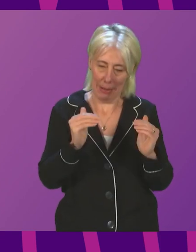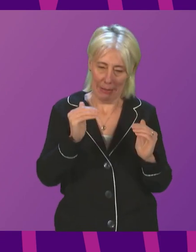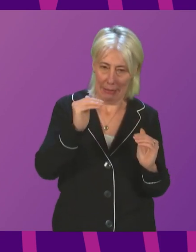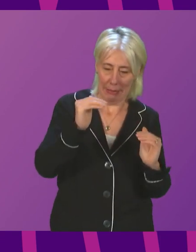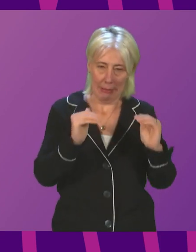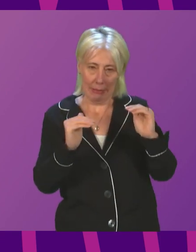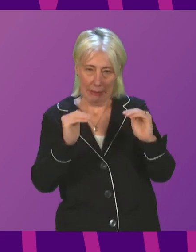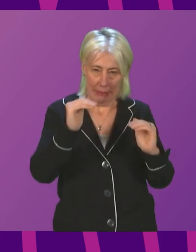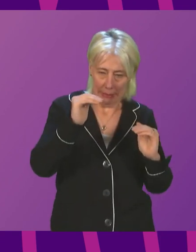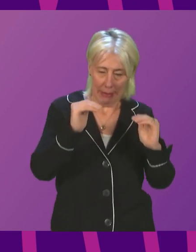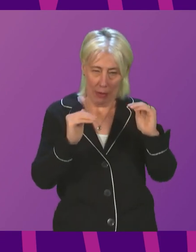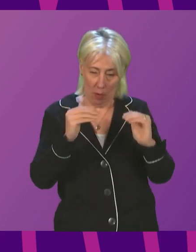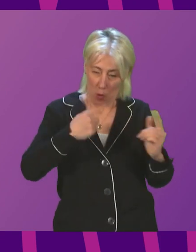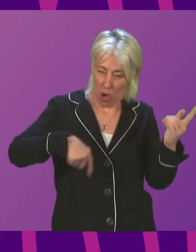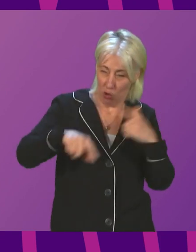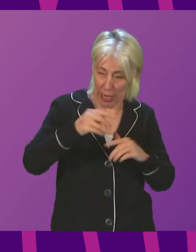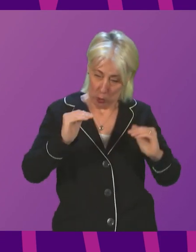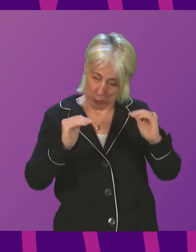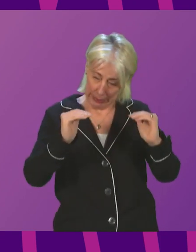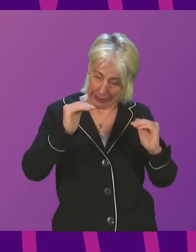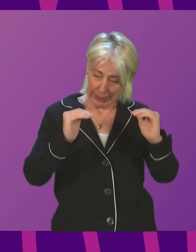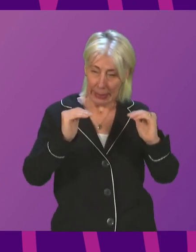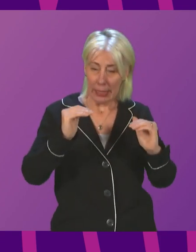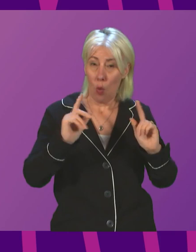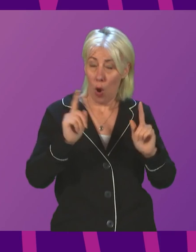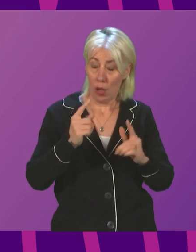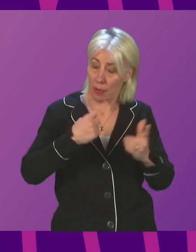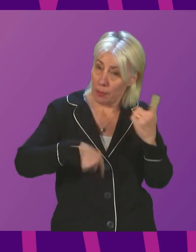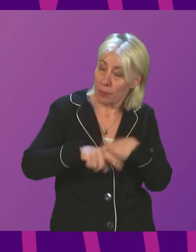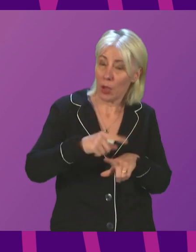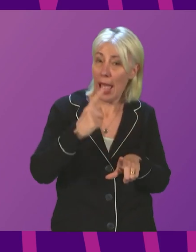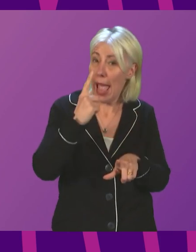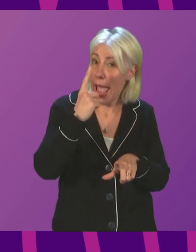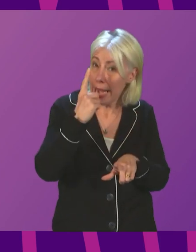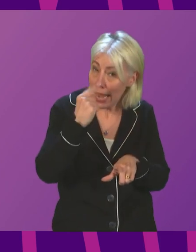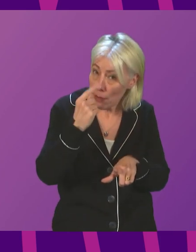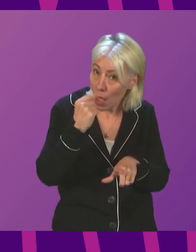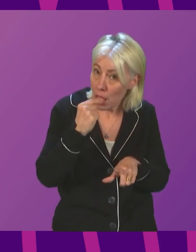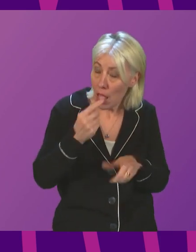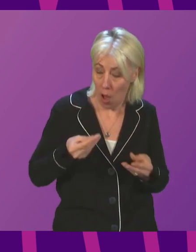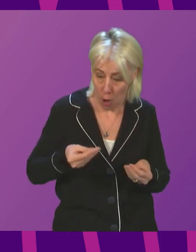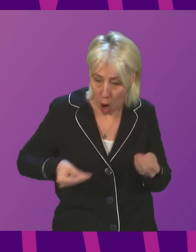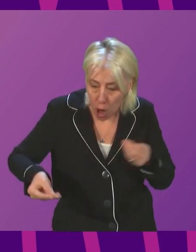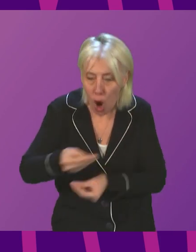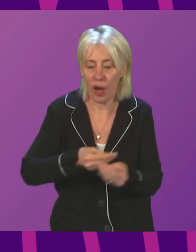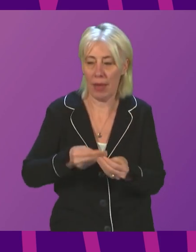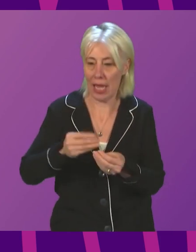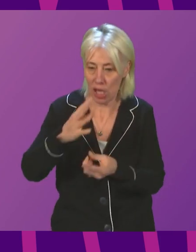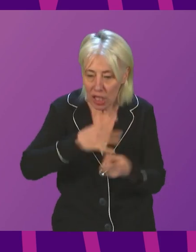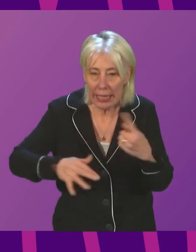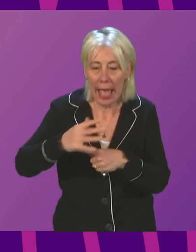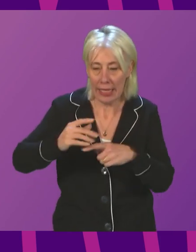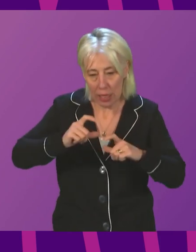Government is trying to strike is about enabling as much of our economy and our society to